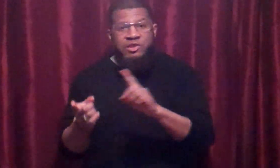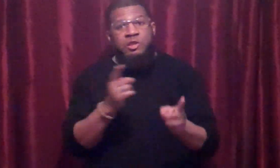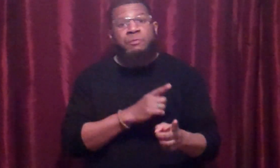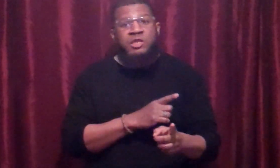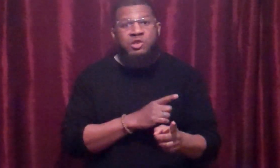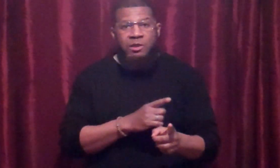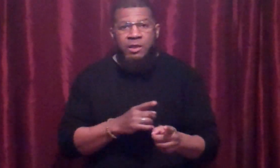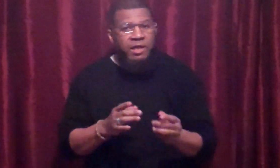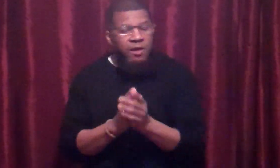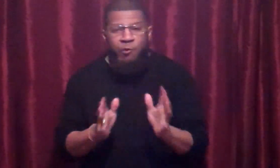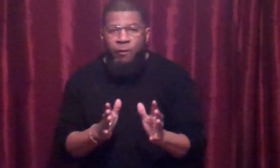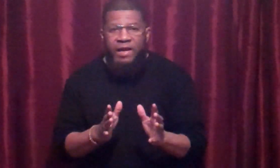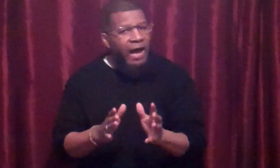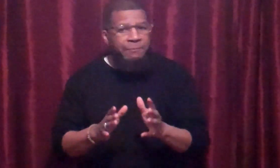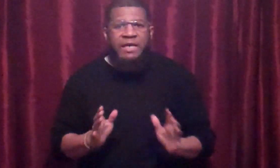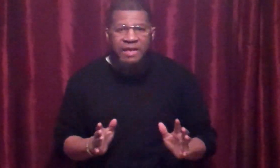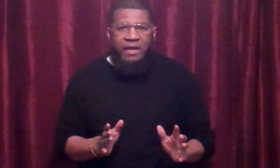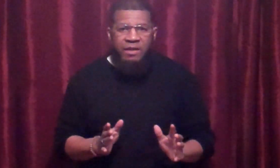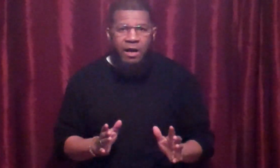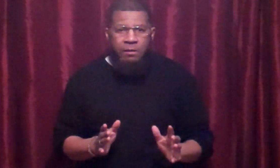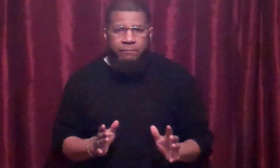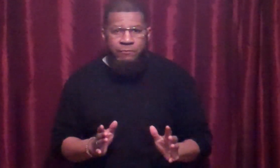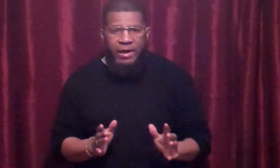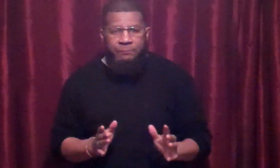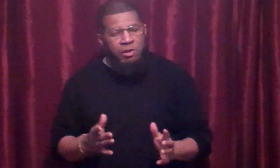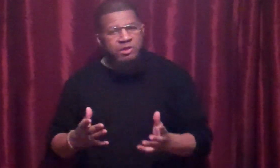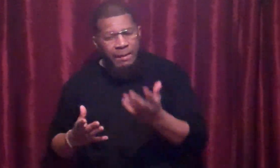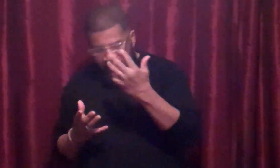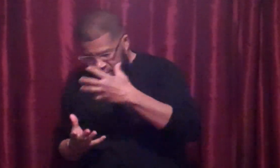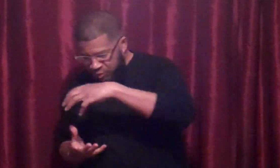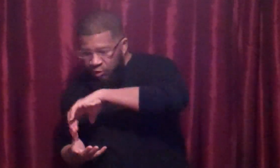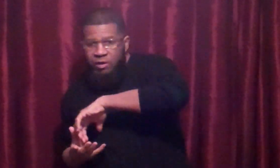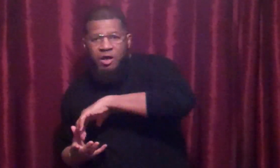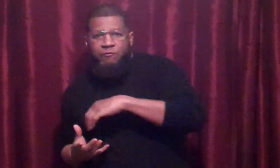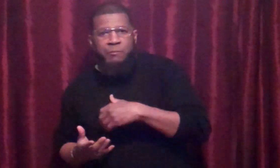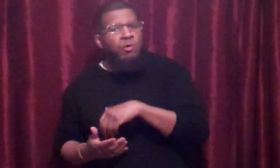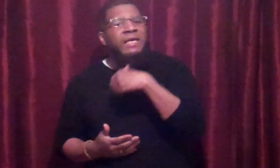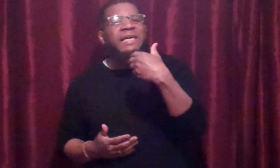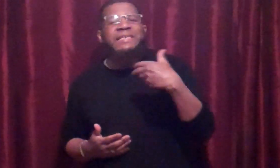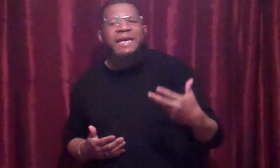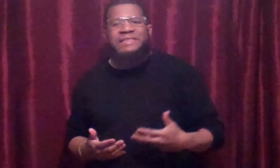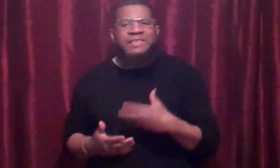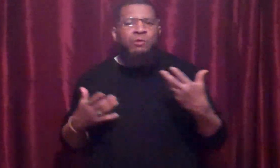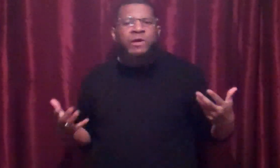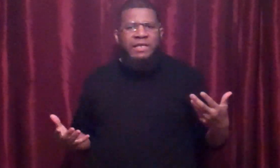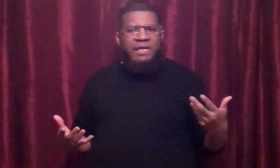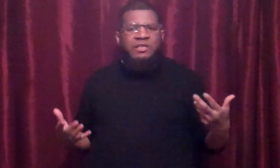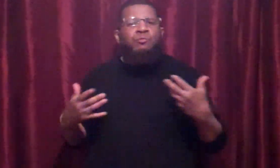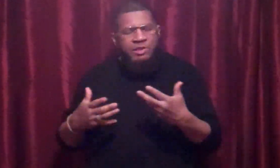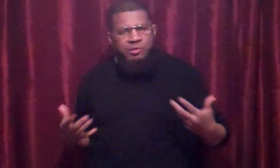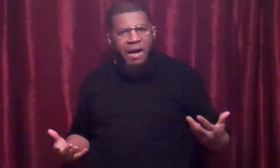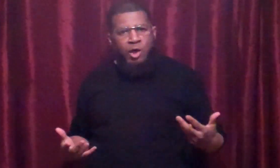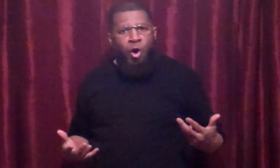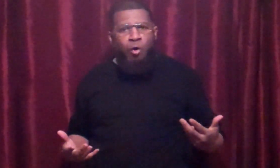his position. Either way, I'm getting out of there, right? Because I'm making him so uncomfortable, he can't stay where he is, which is my goal.